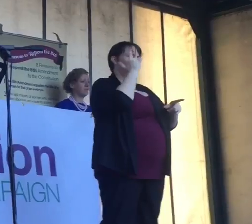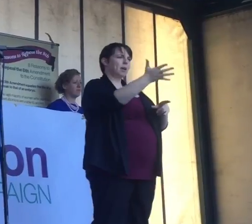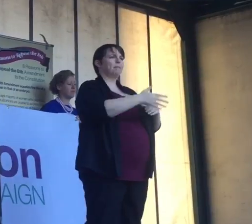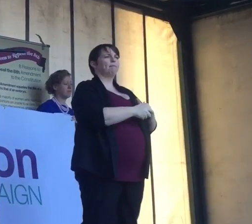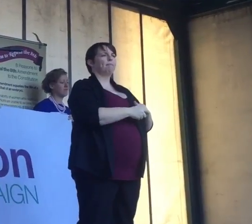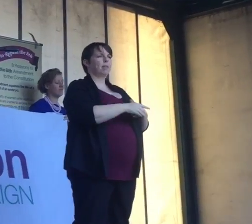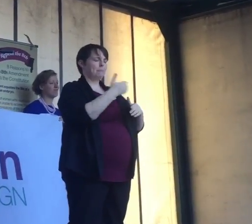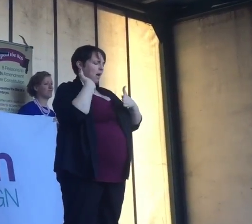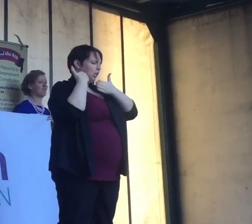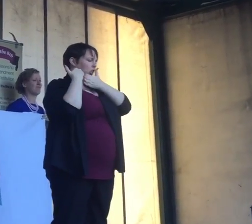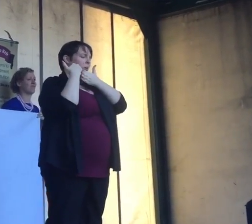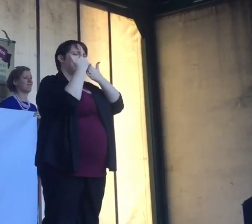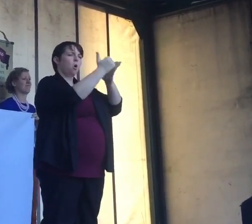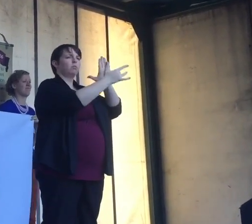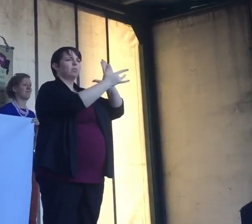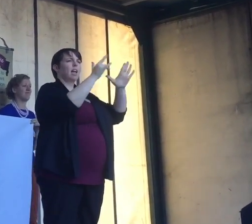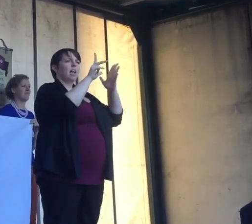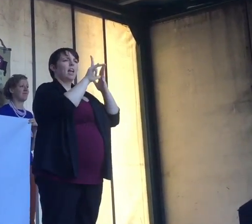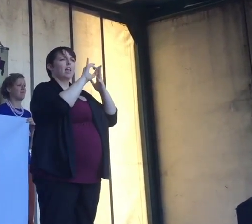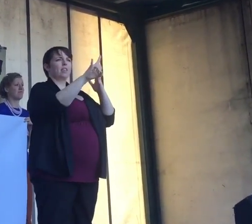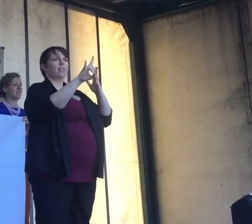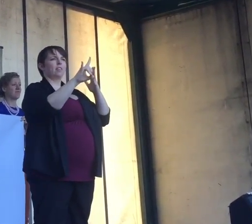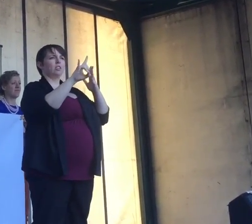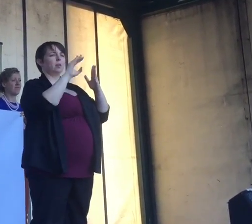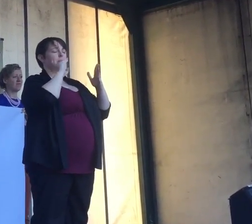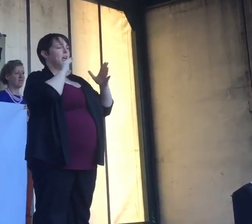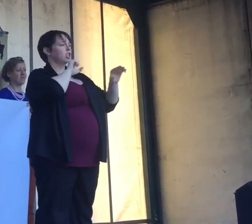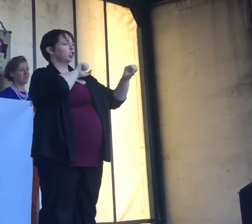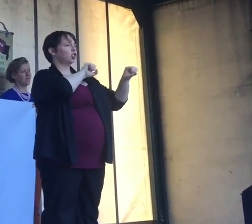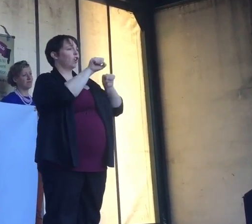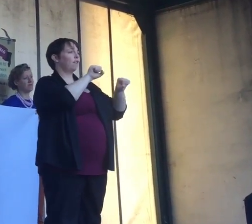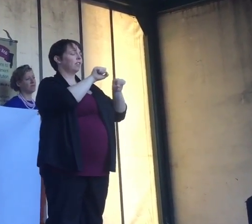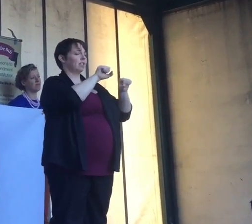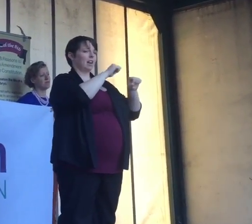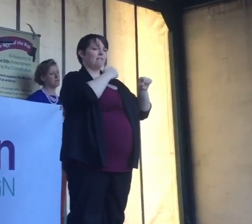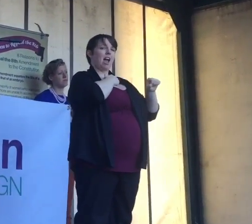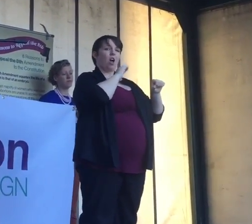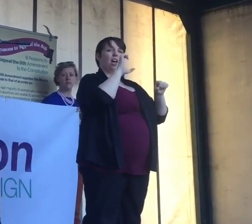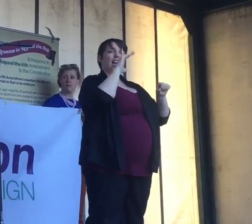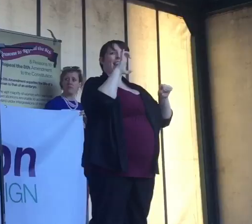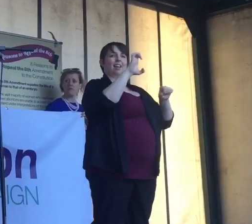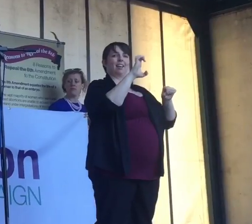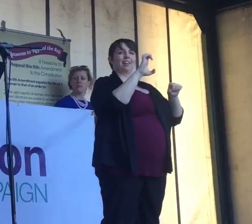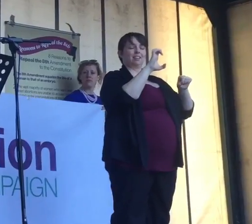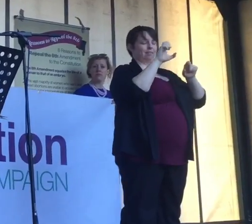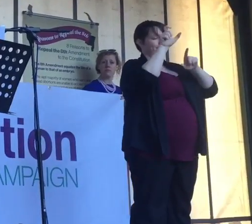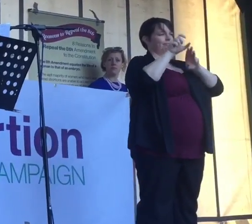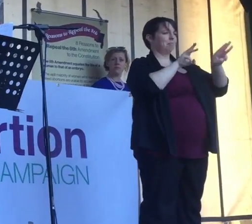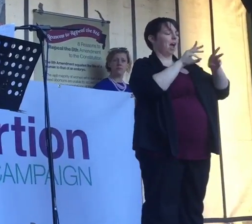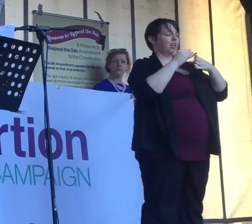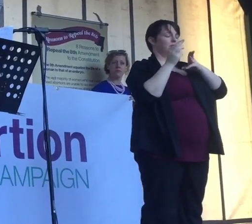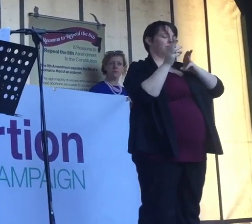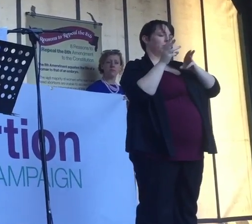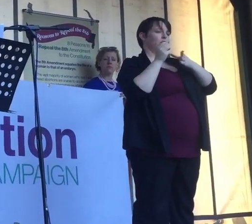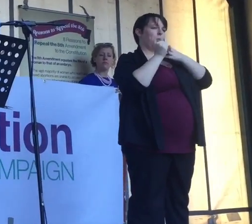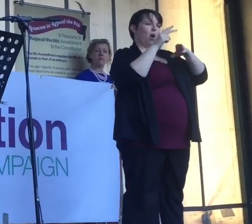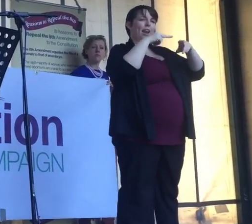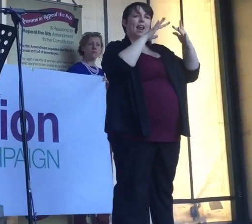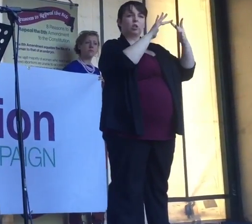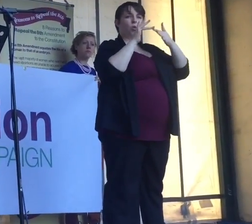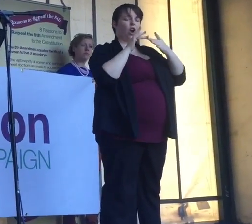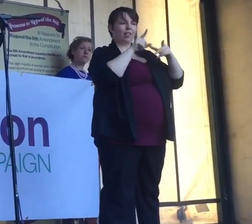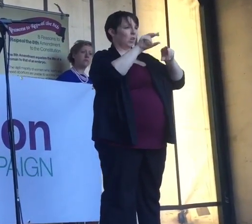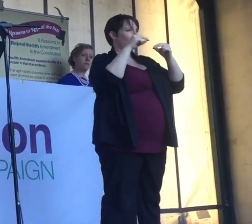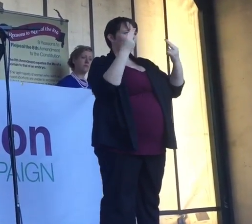We support repeat the AIDS so the amazing services of our clinic escorts and the people at abortion support network are